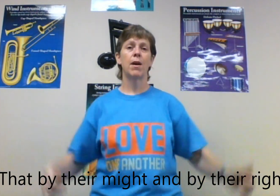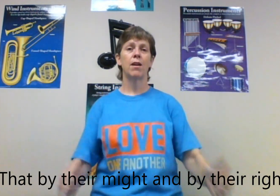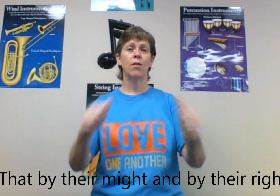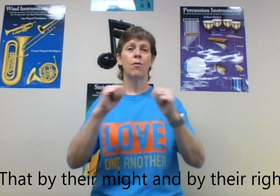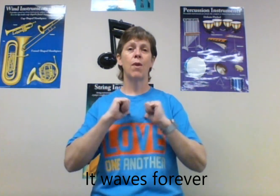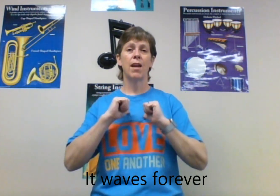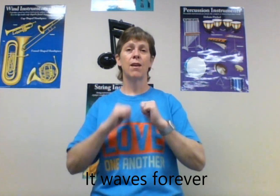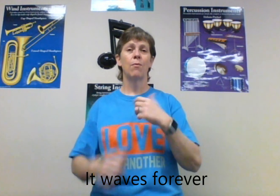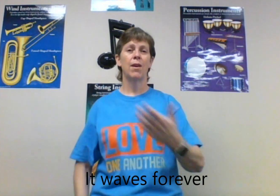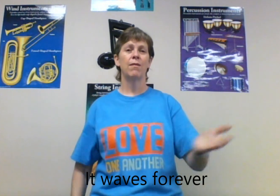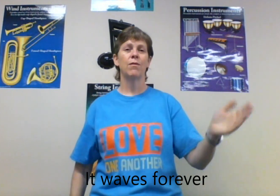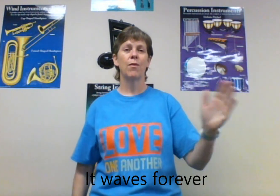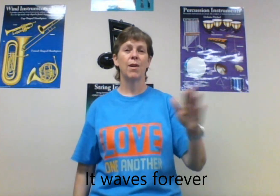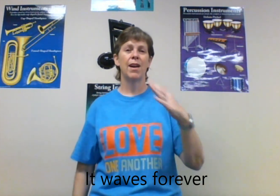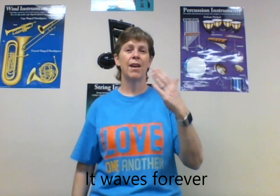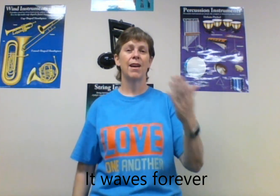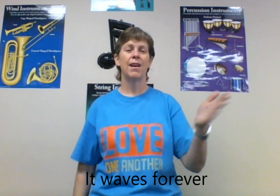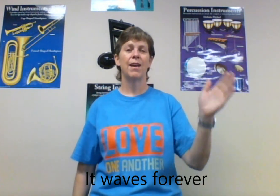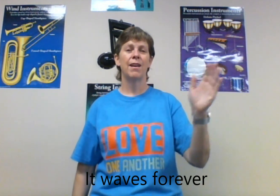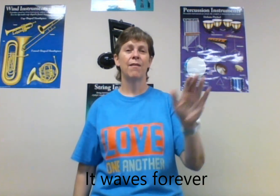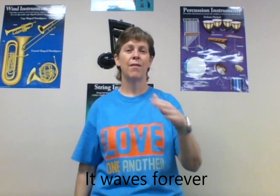and by their right, it plays forever.